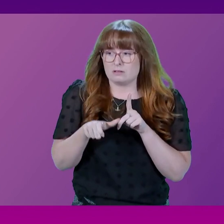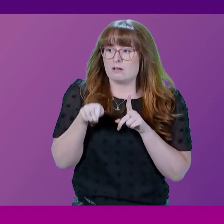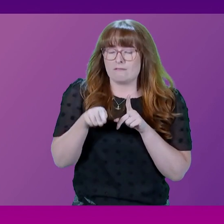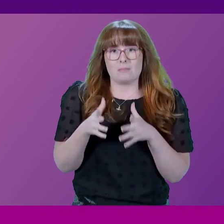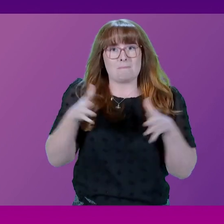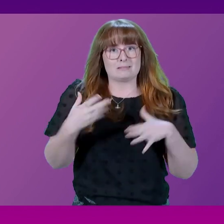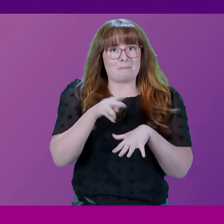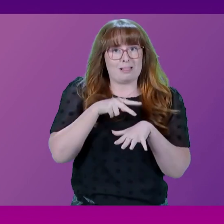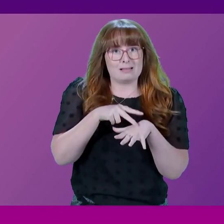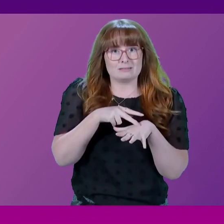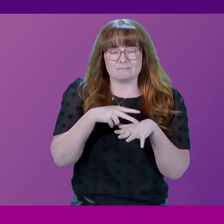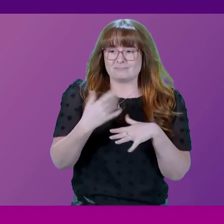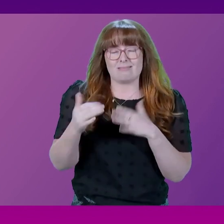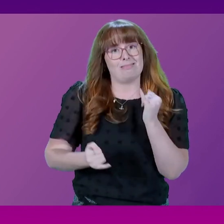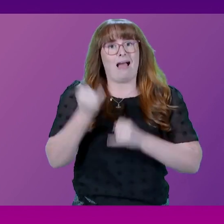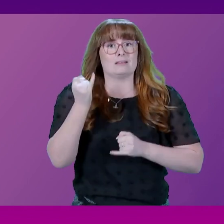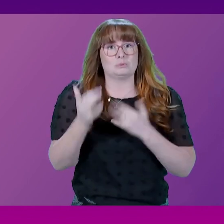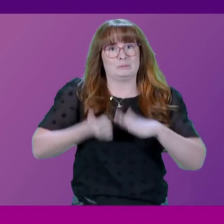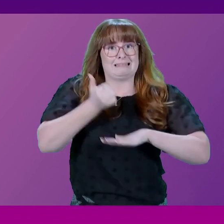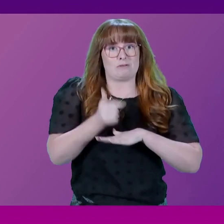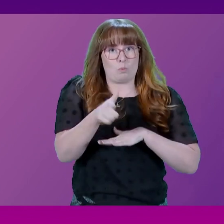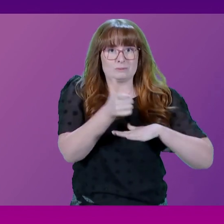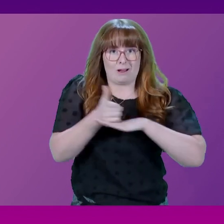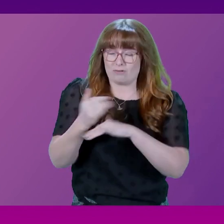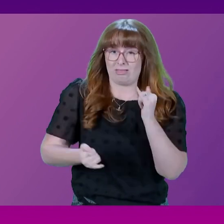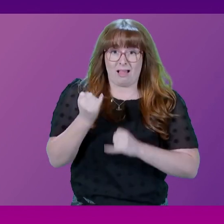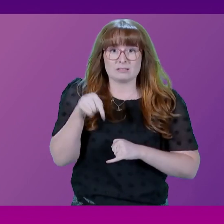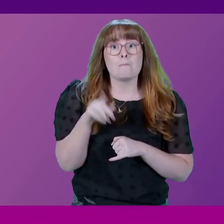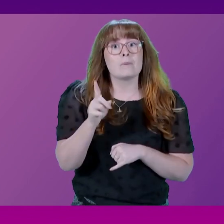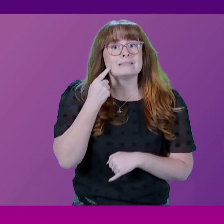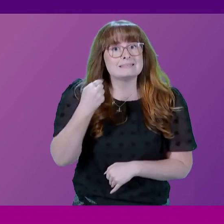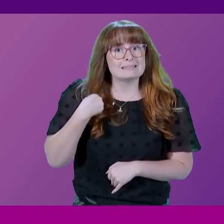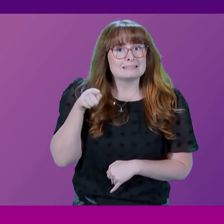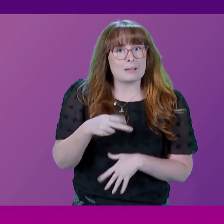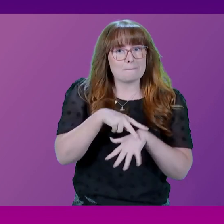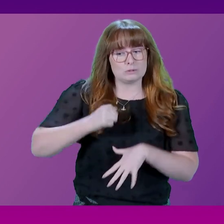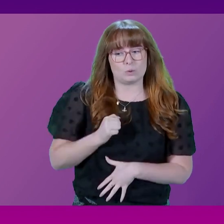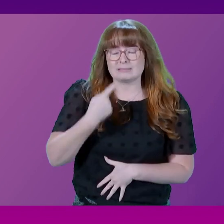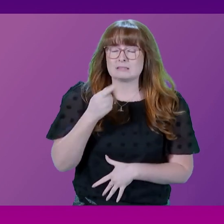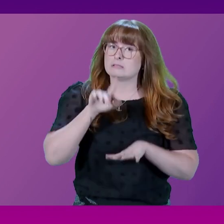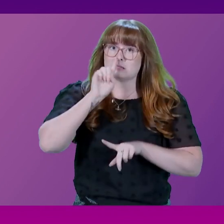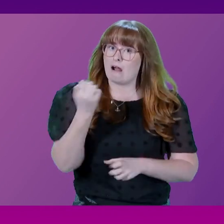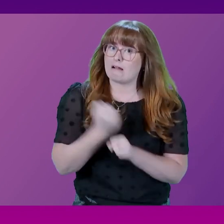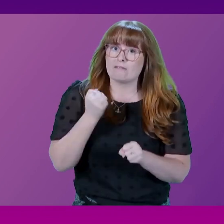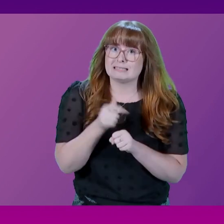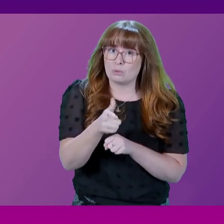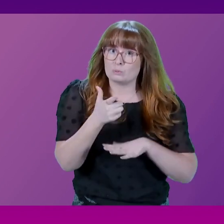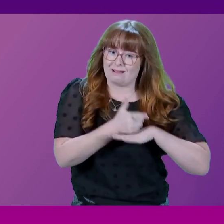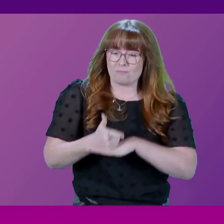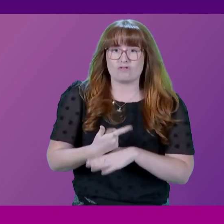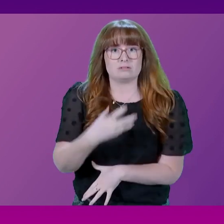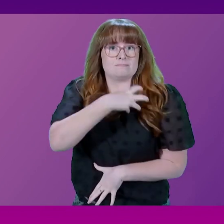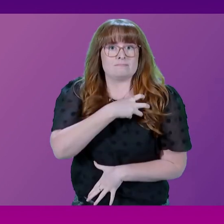the United Kingdom to roll out body-worn cameras. But yesterday, Police Scotland said they couldn't guarantee that body-worn cameras